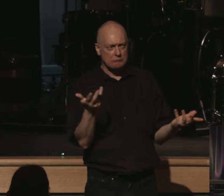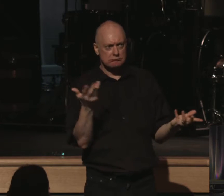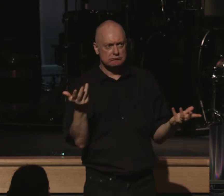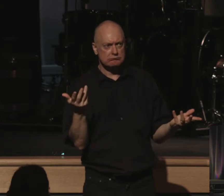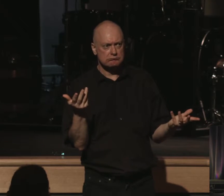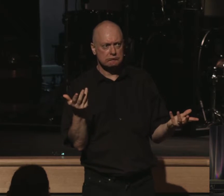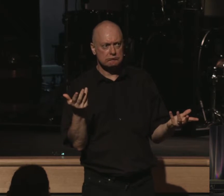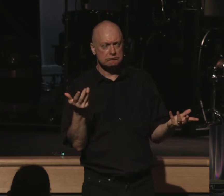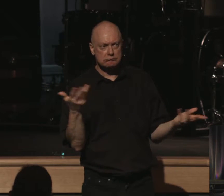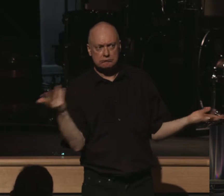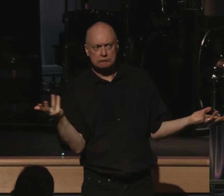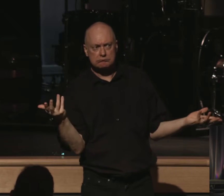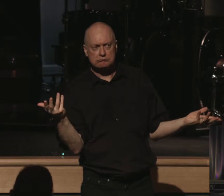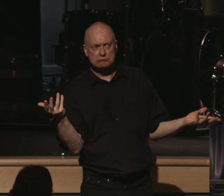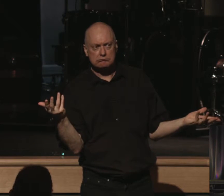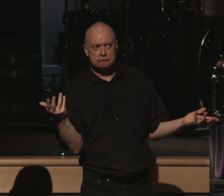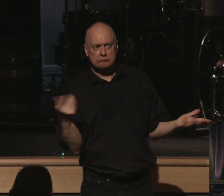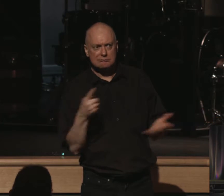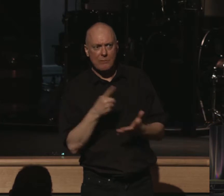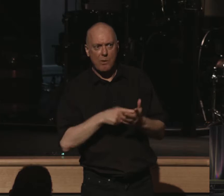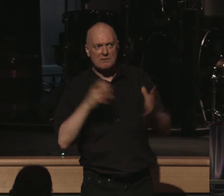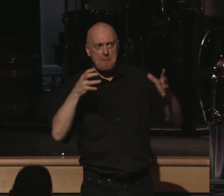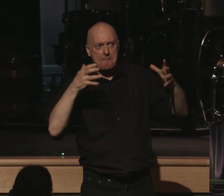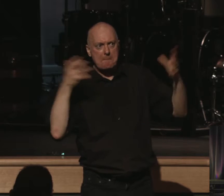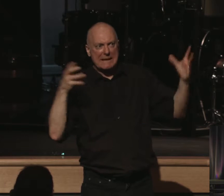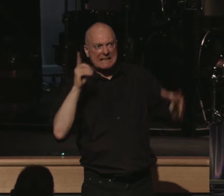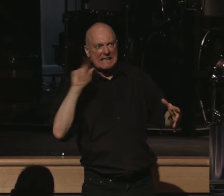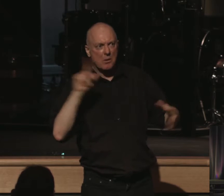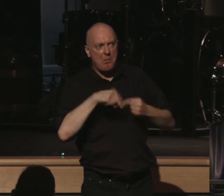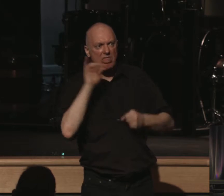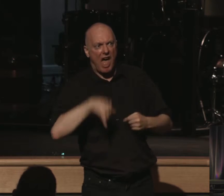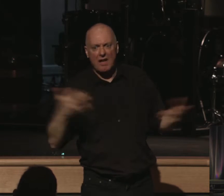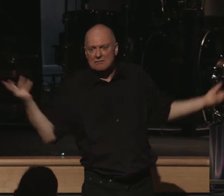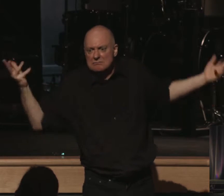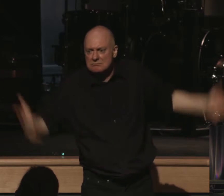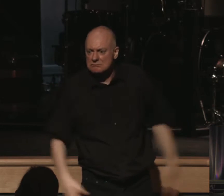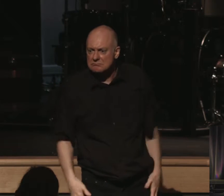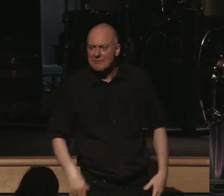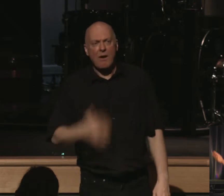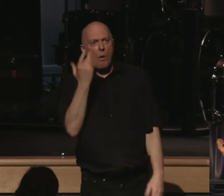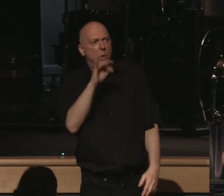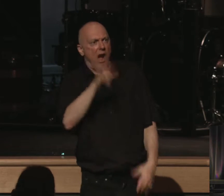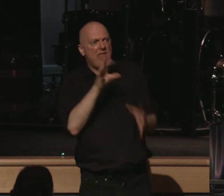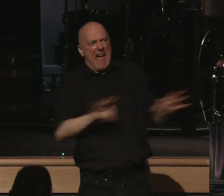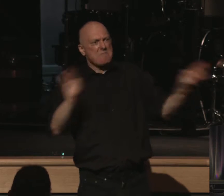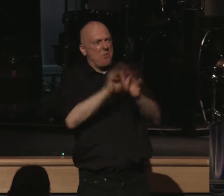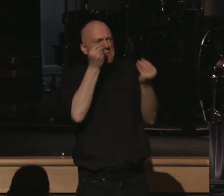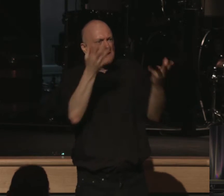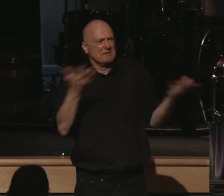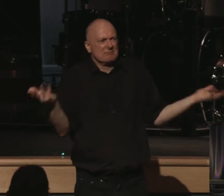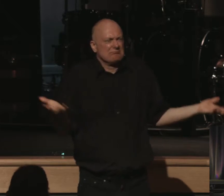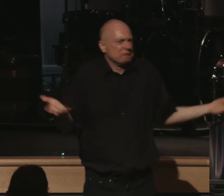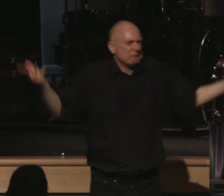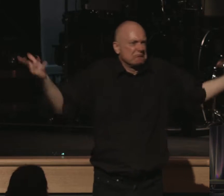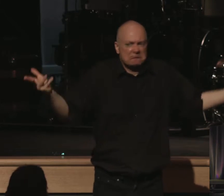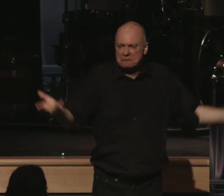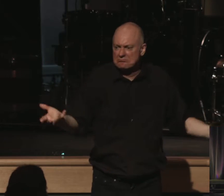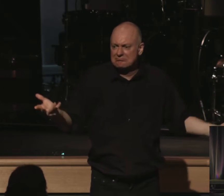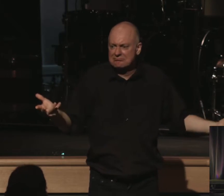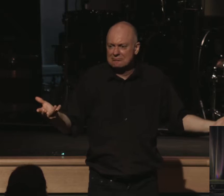what's so big about that? Why is that such an important message? Come